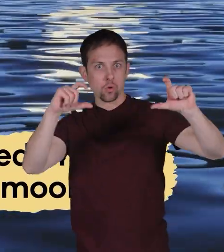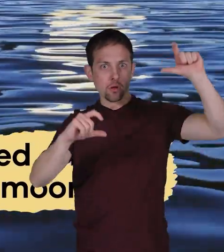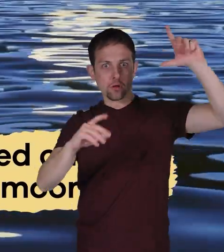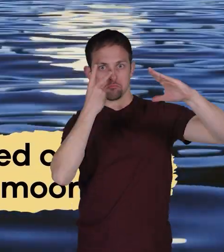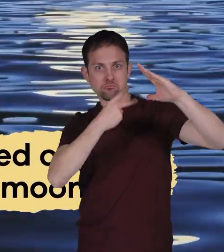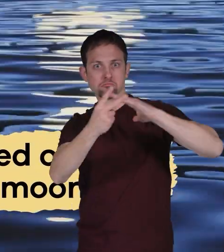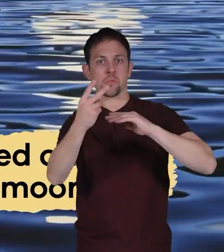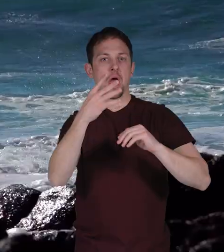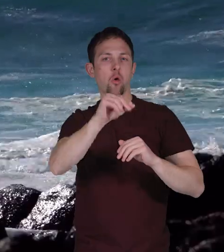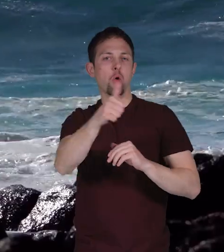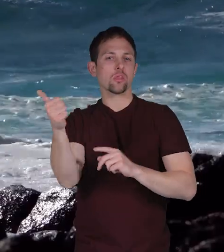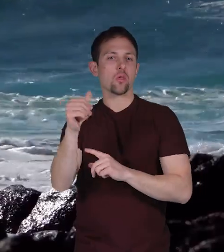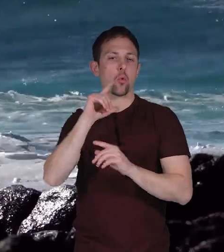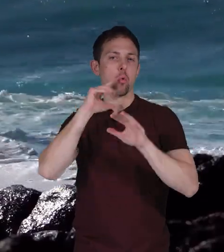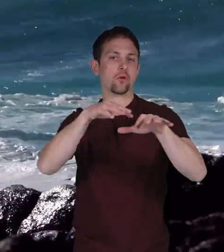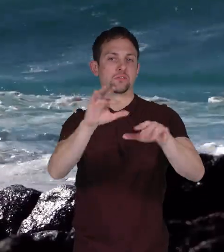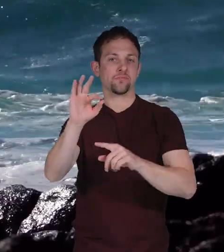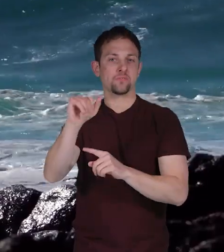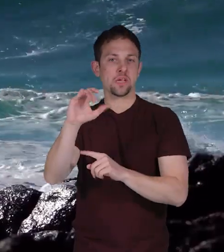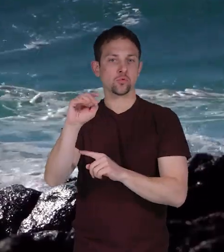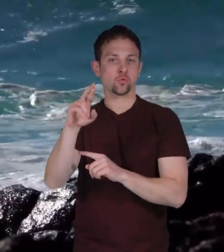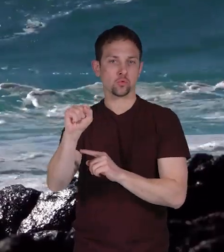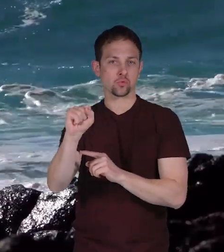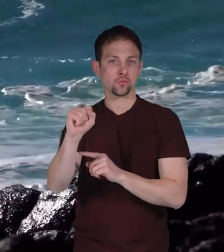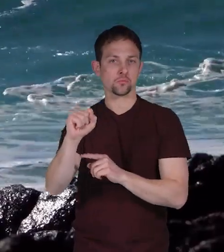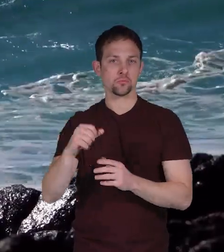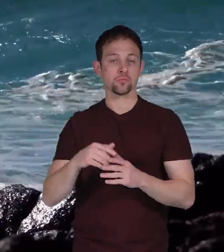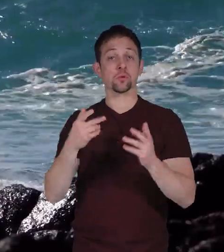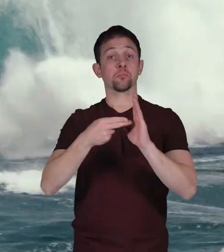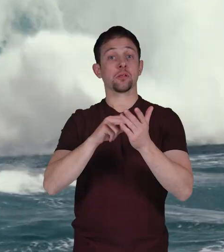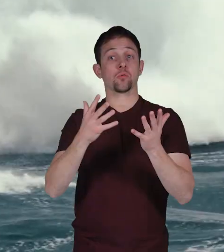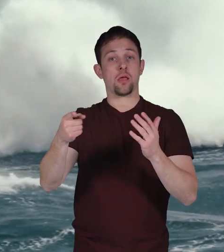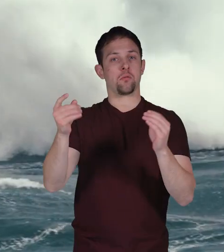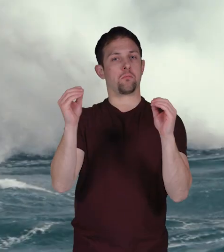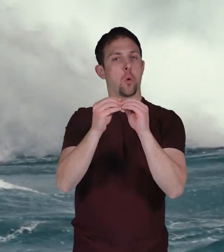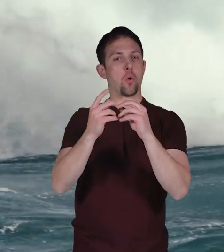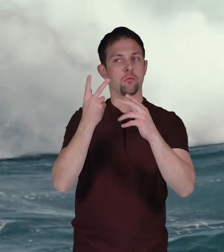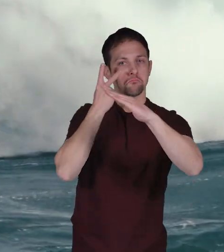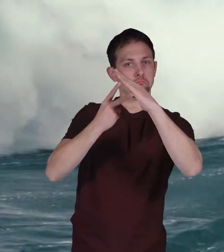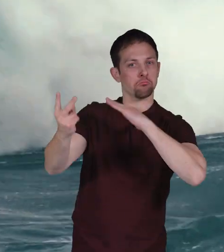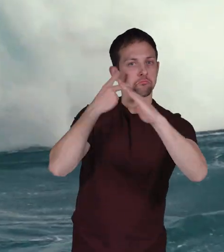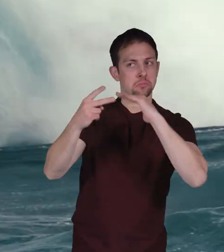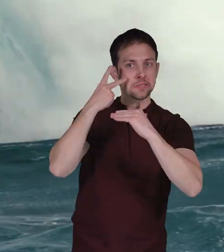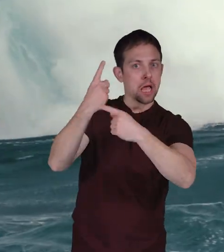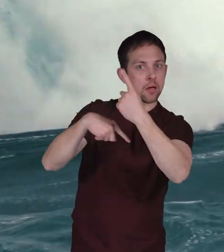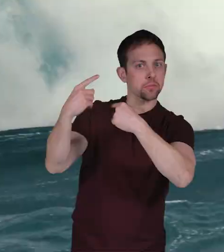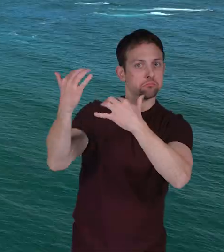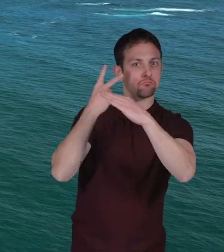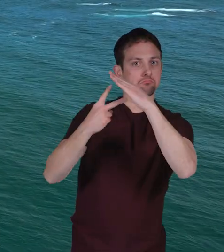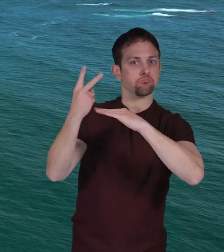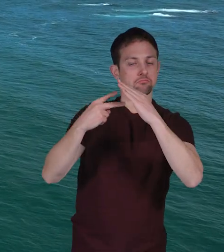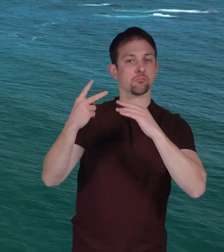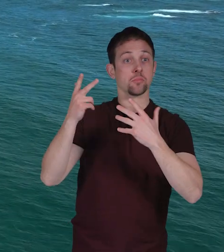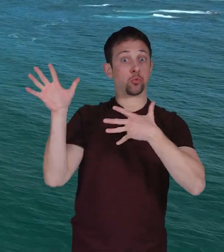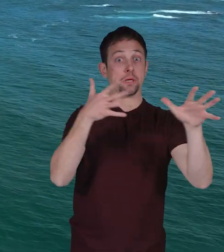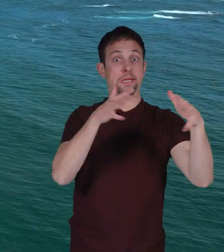and other oceanic factors, which means they are much more predictable than wind-driven